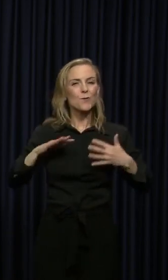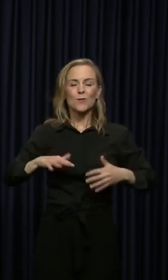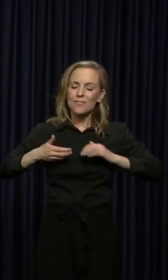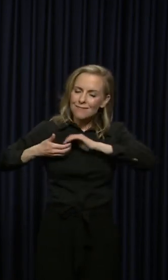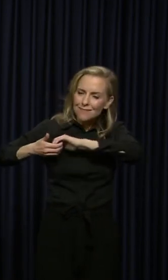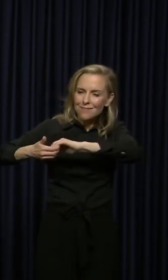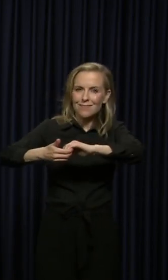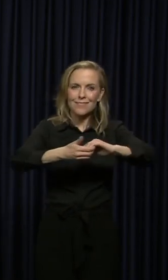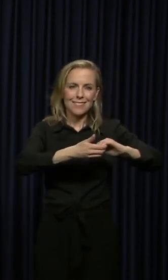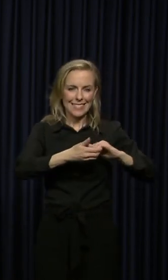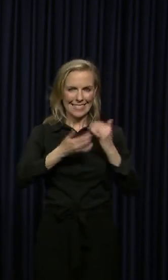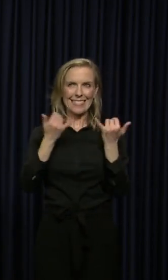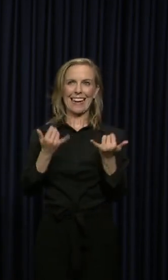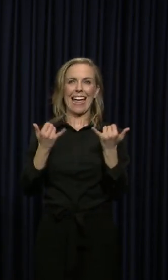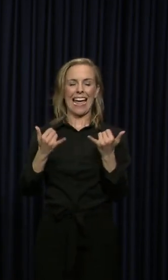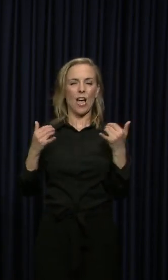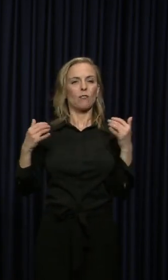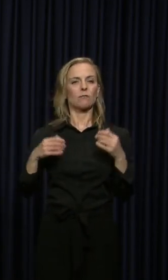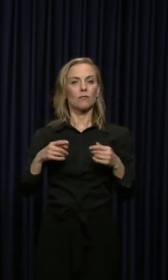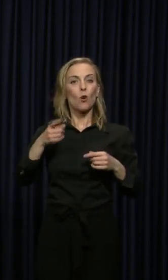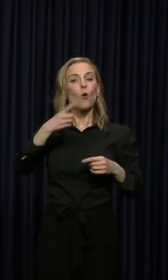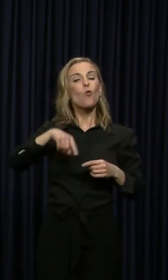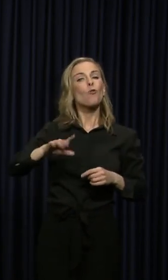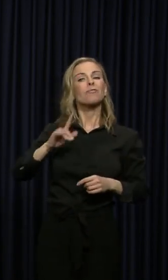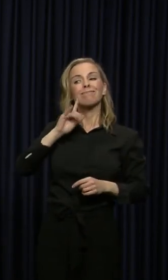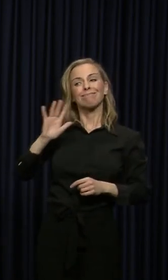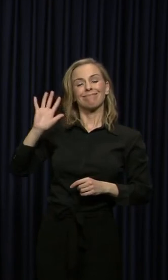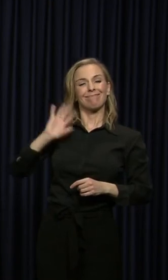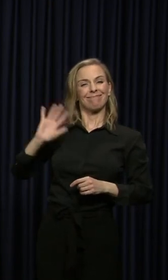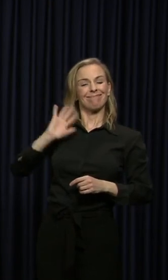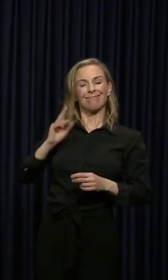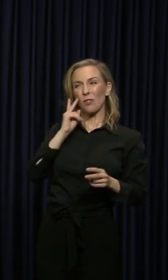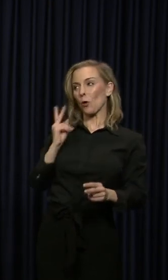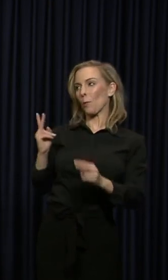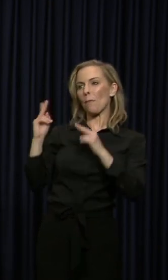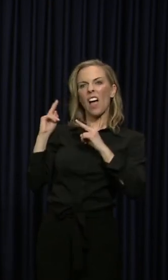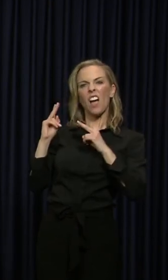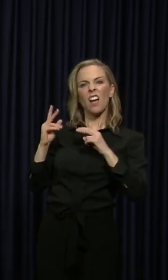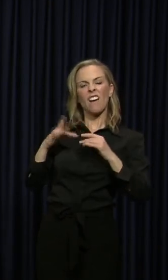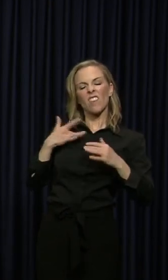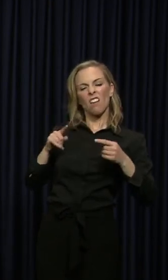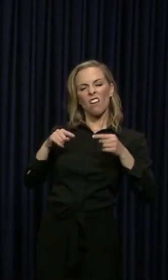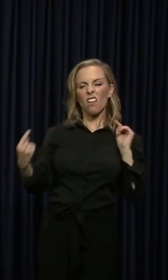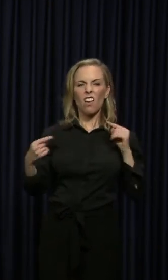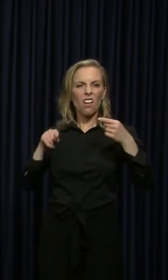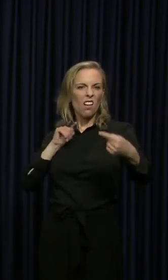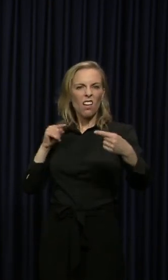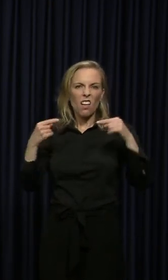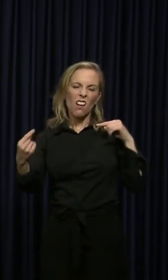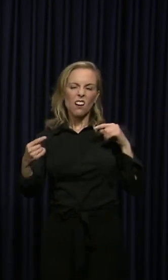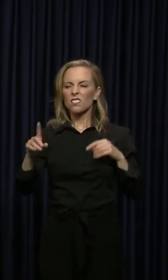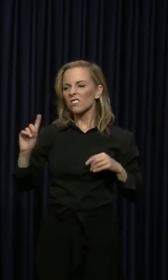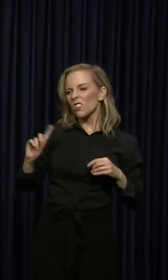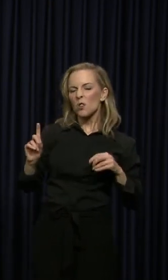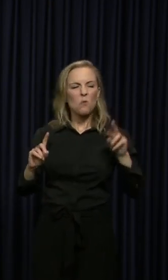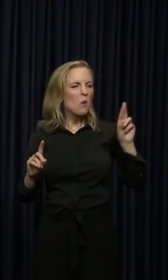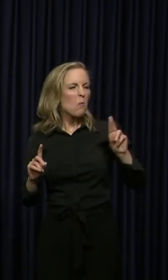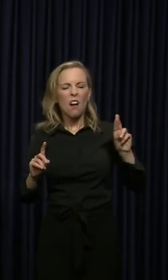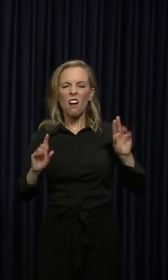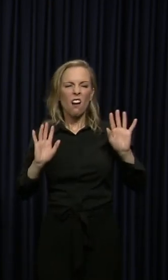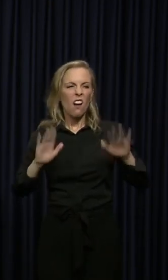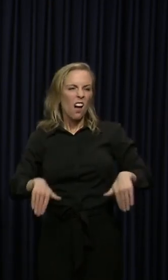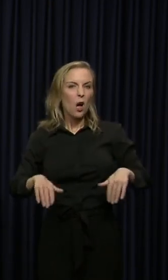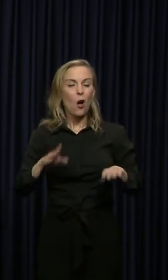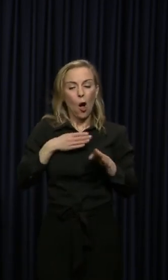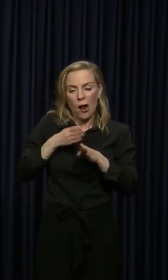are right now. Those things that divided us three months ago don't matter. Those things that that that made neighbors